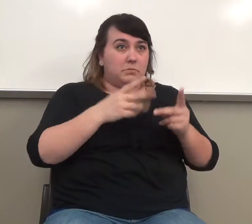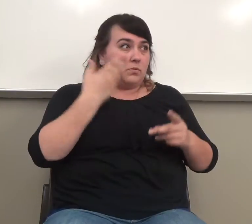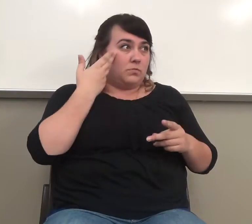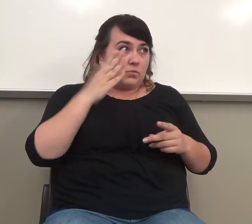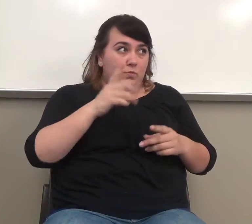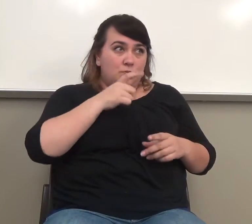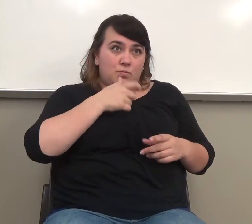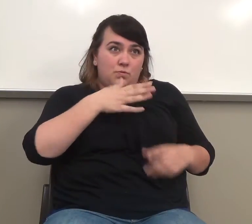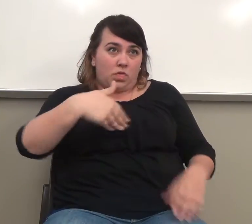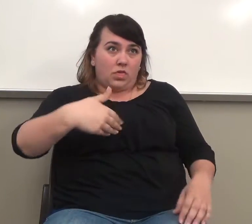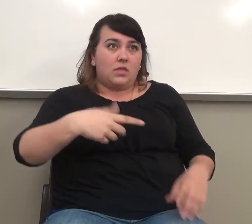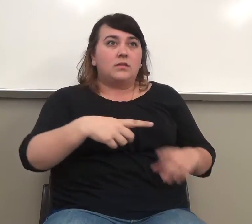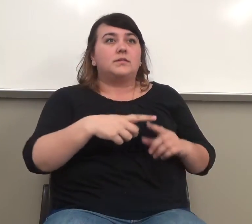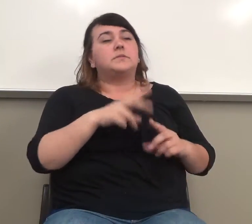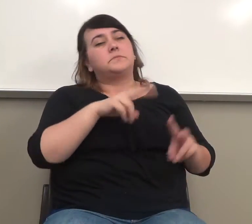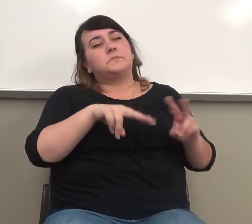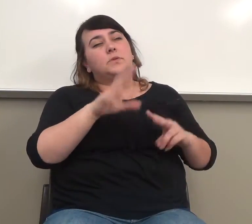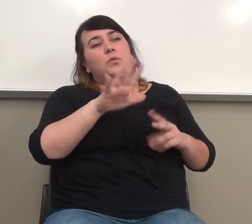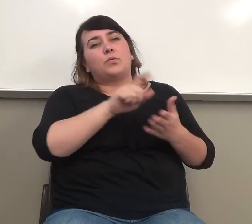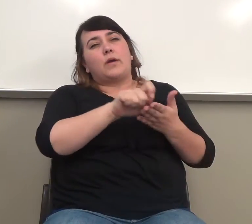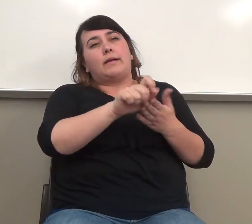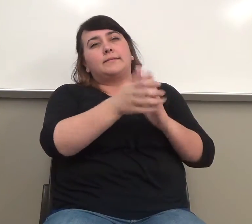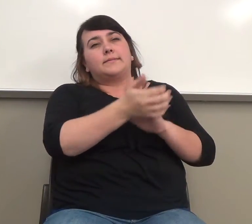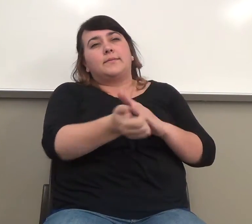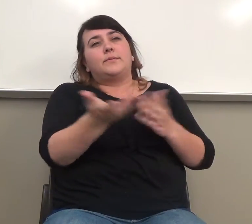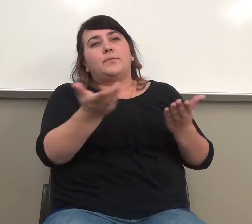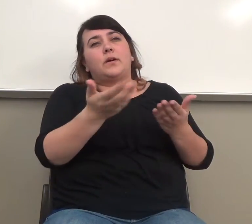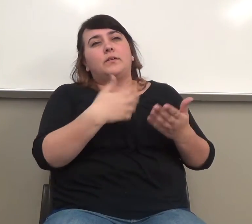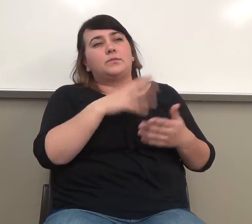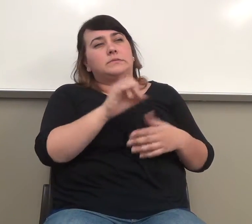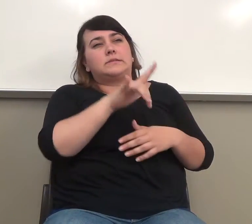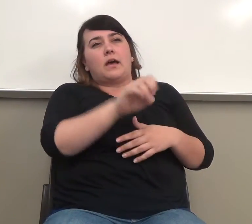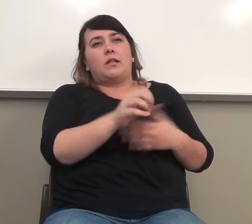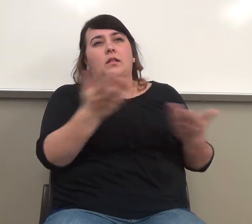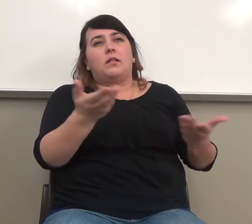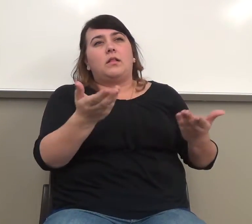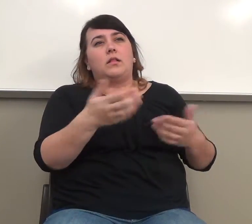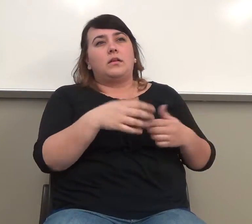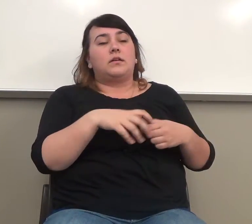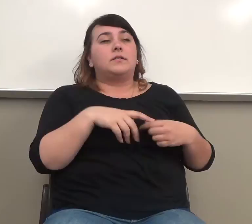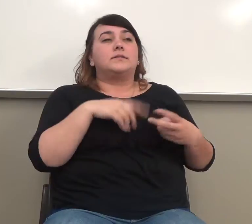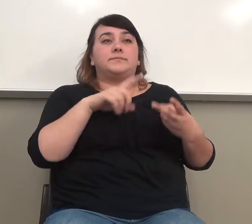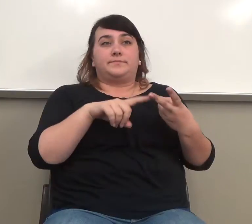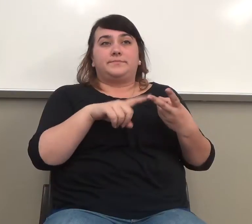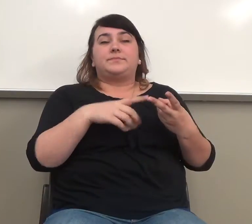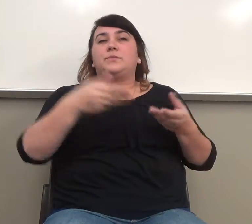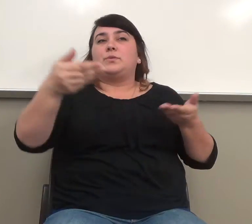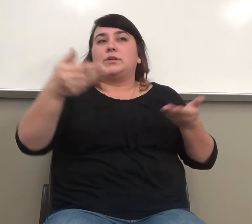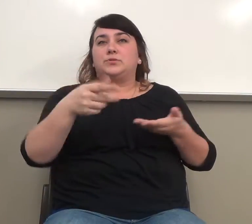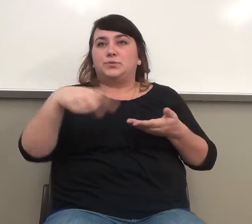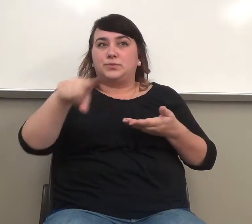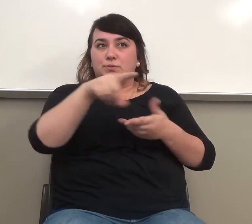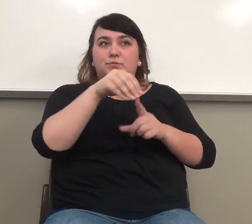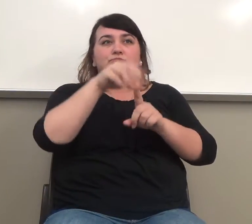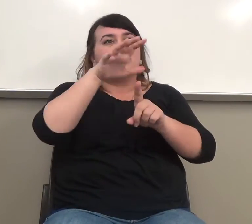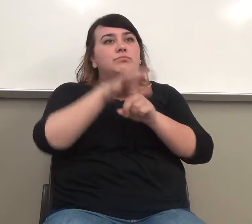just see what your writing's like, and also to introduce you to this idea of